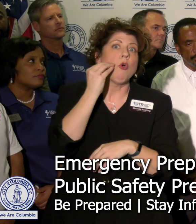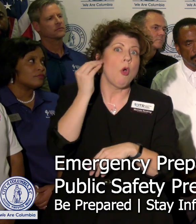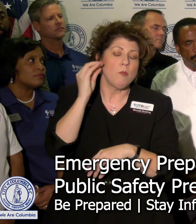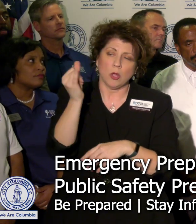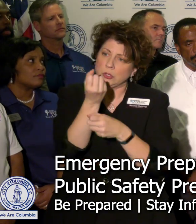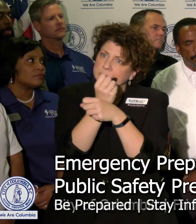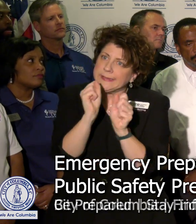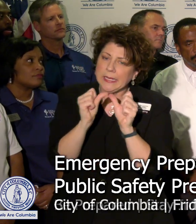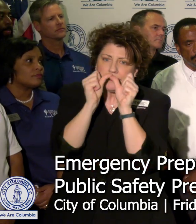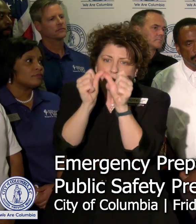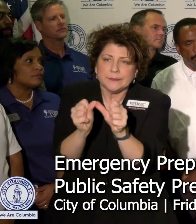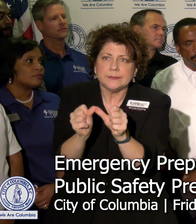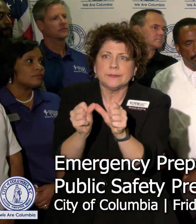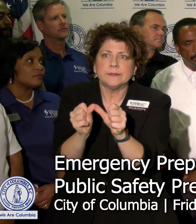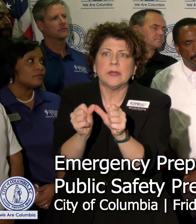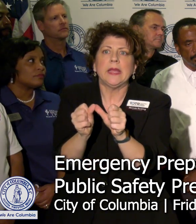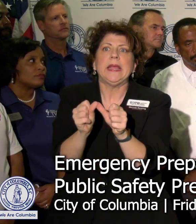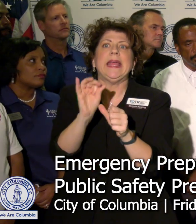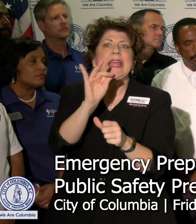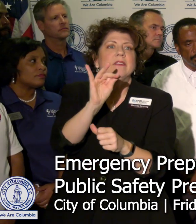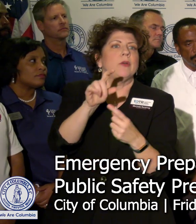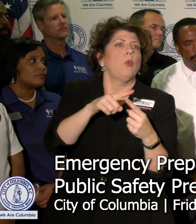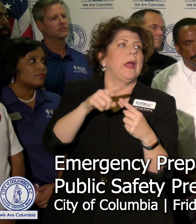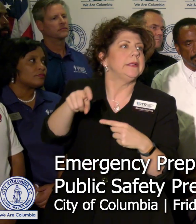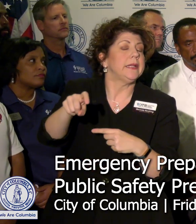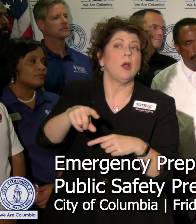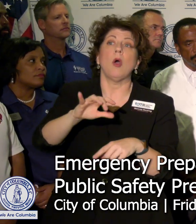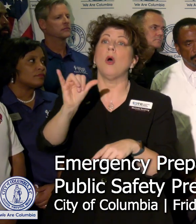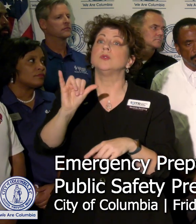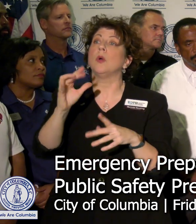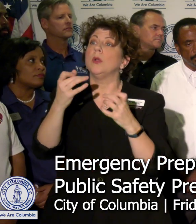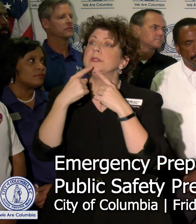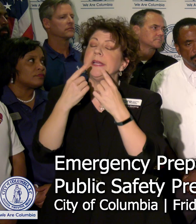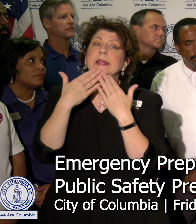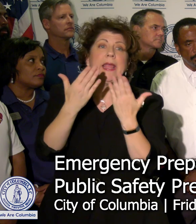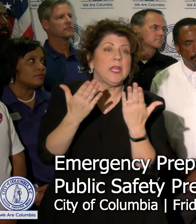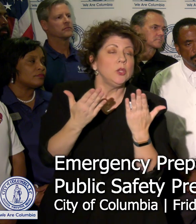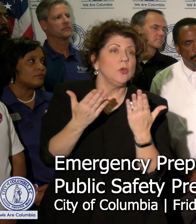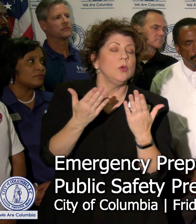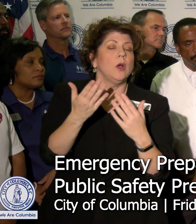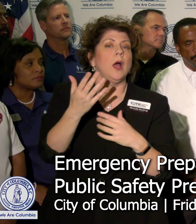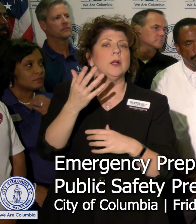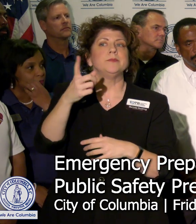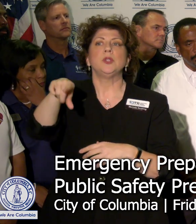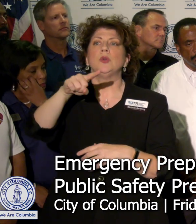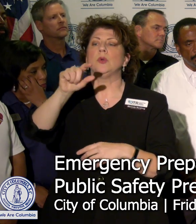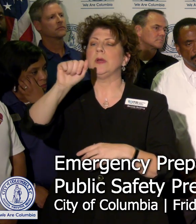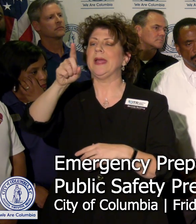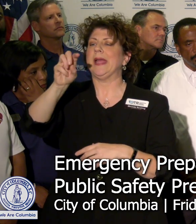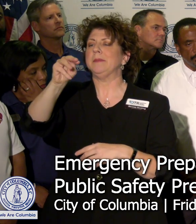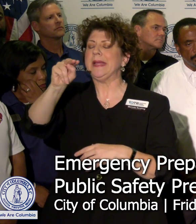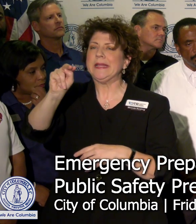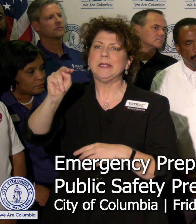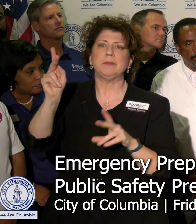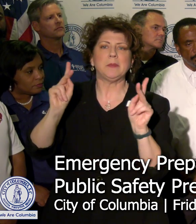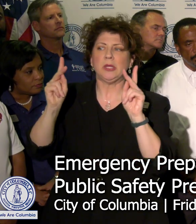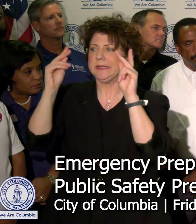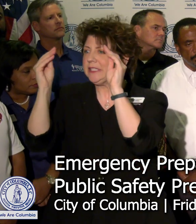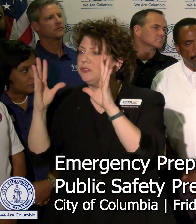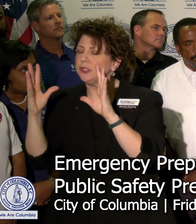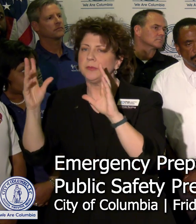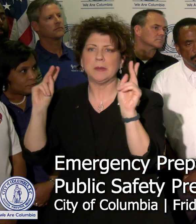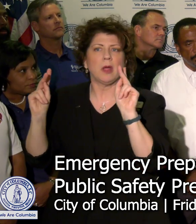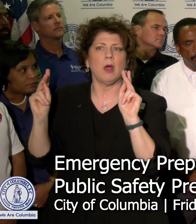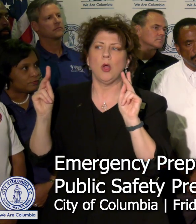and secure if and when needed. I also want to say thank you to again to the administrators and teachers that have been